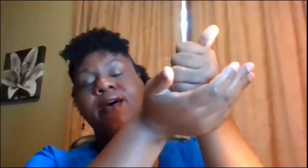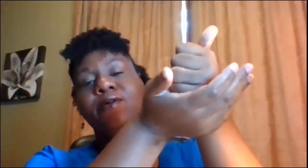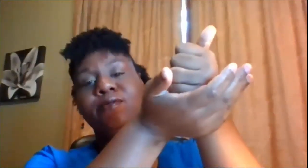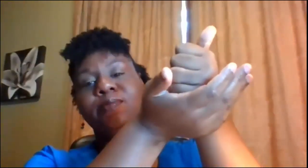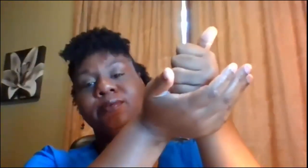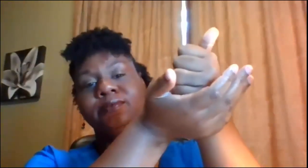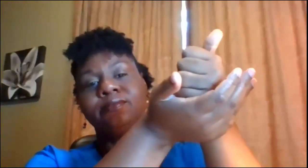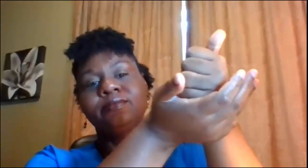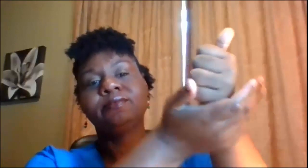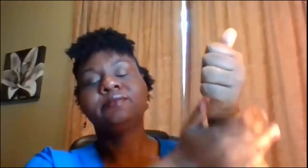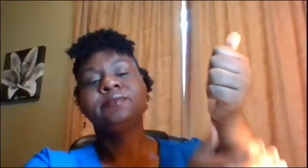help